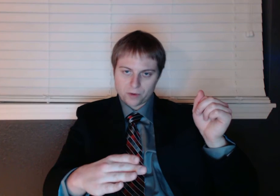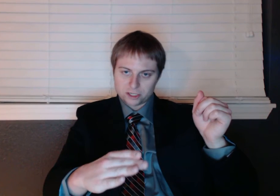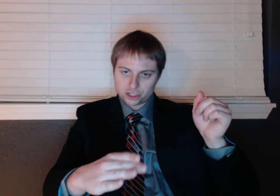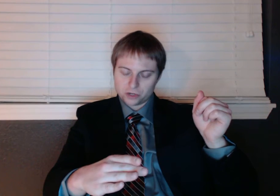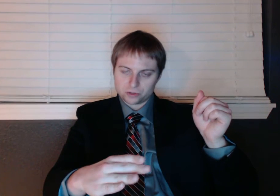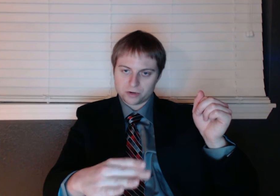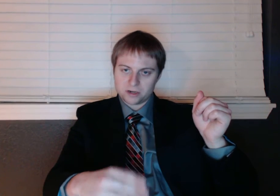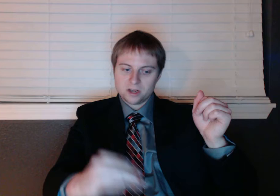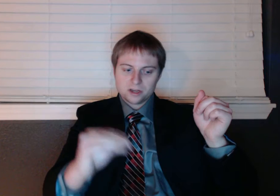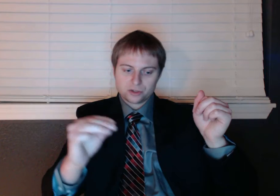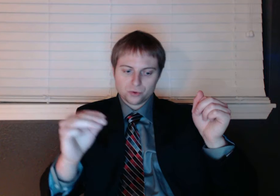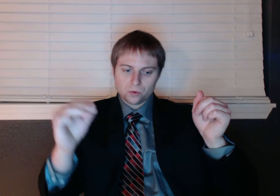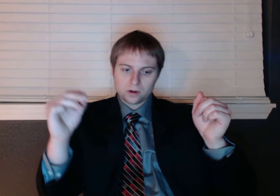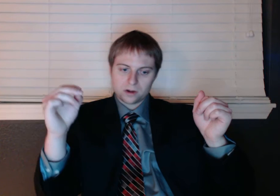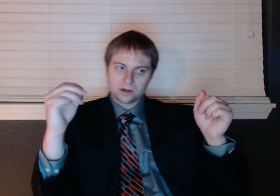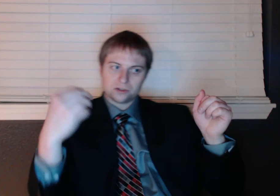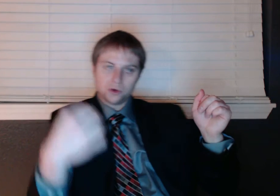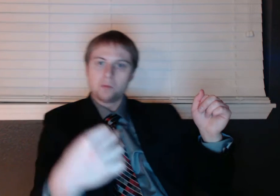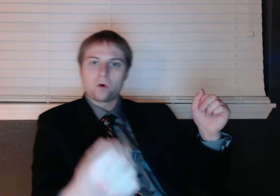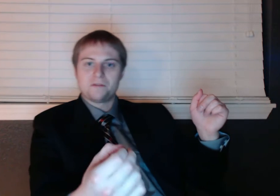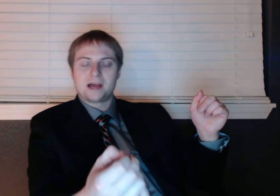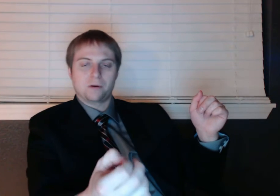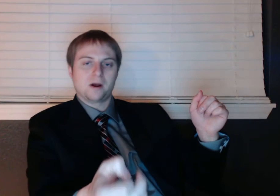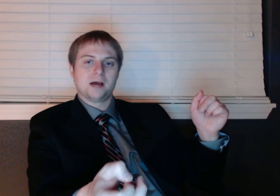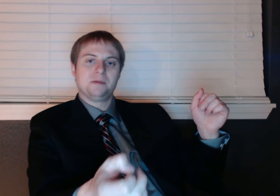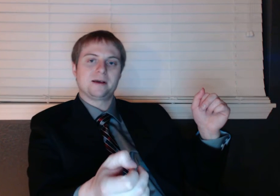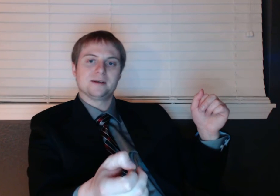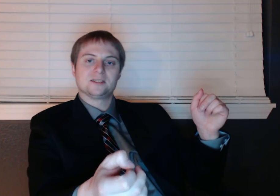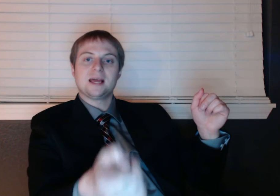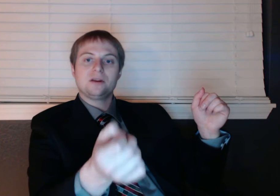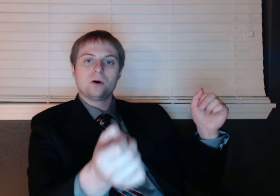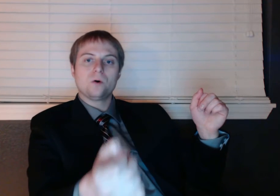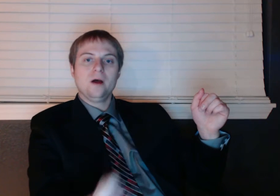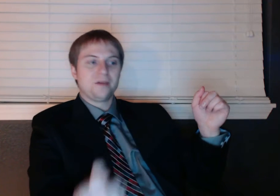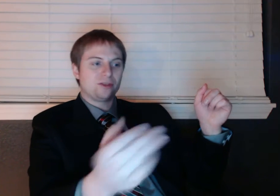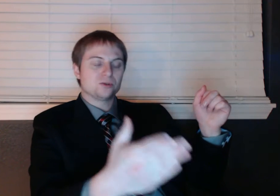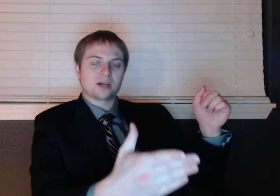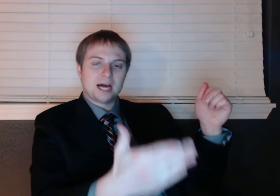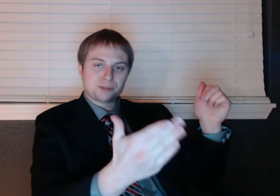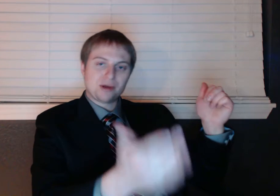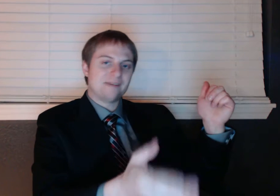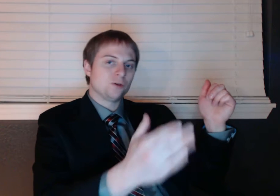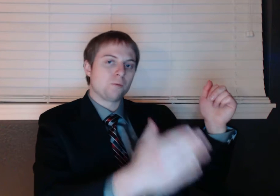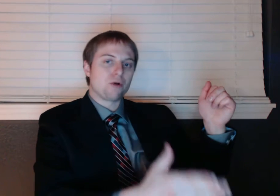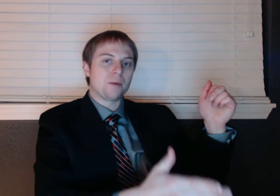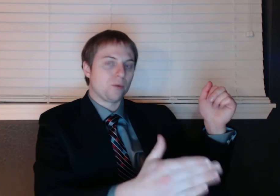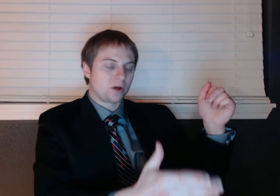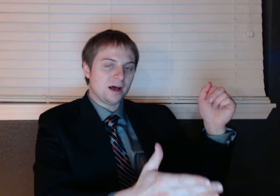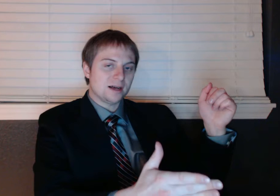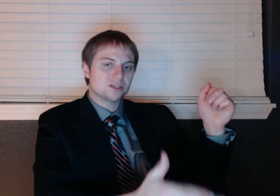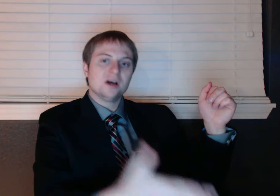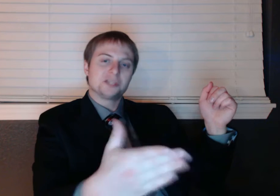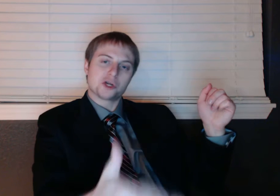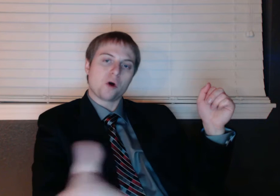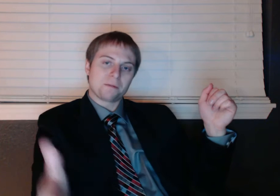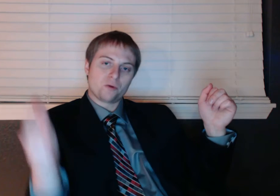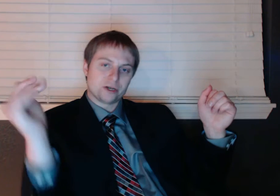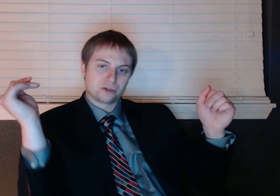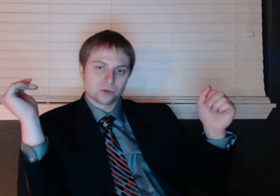underage children to do more of that crime because they know that those cops will have no probable cause to go up and question